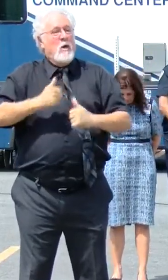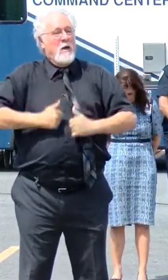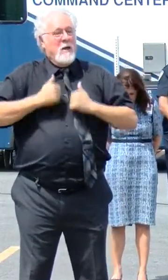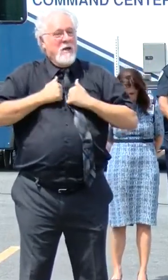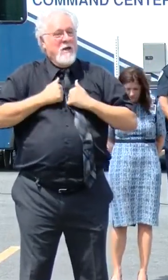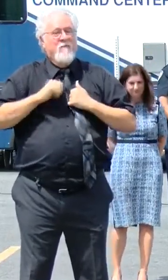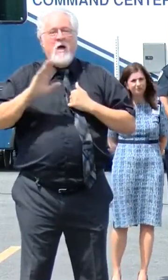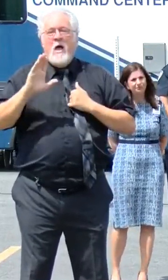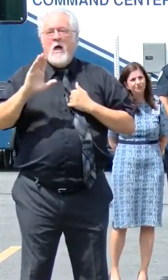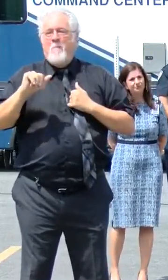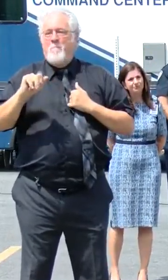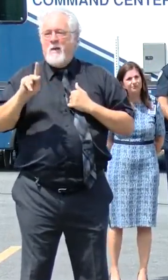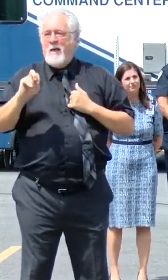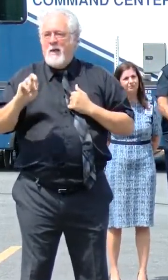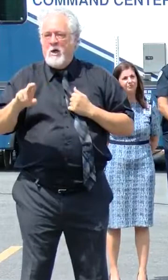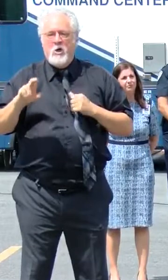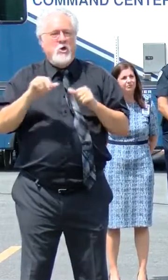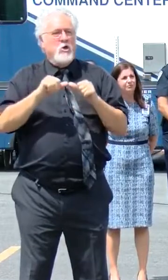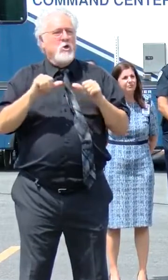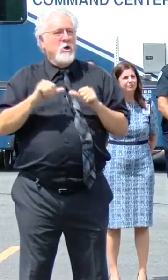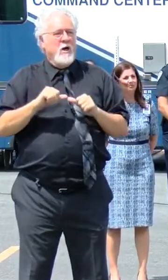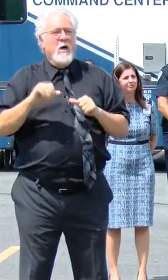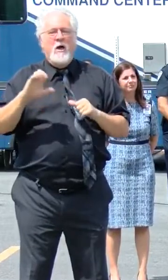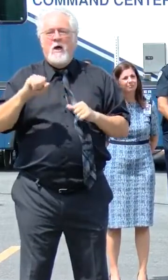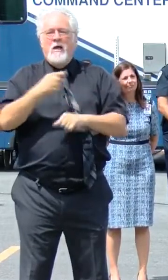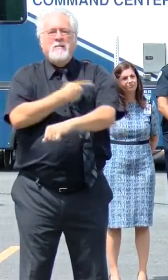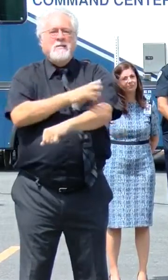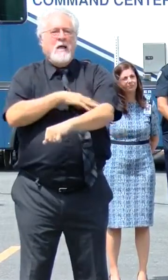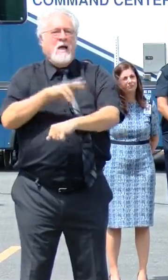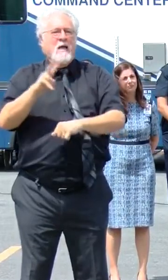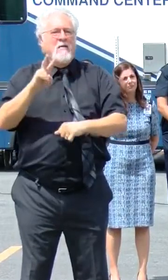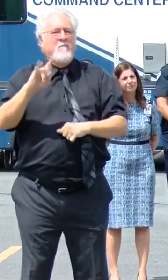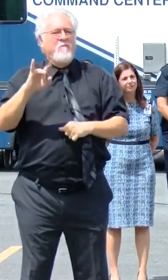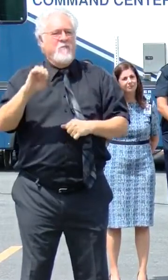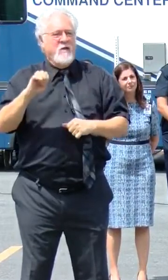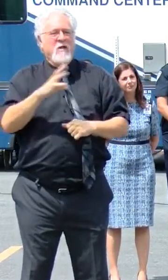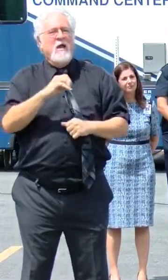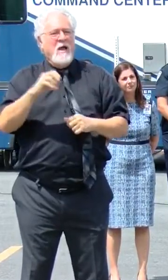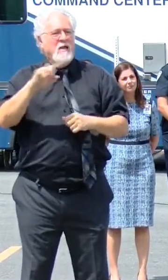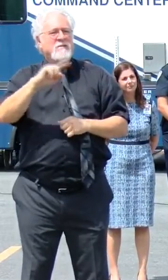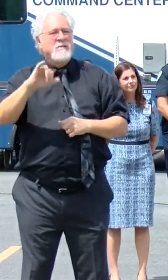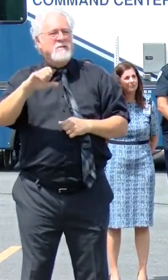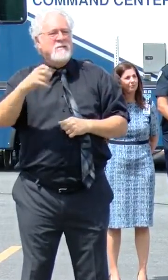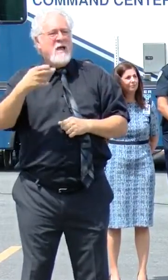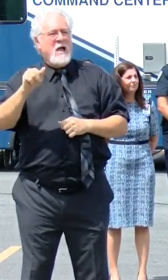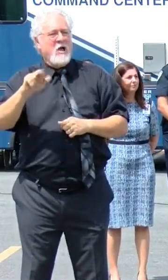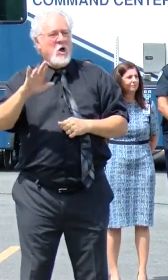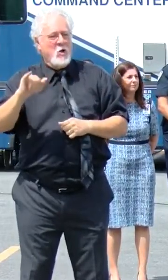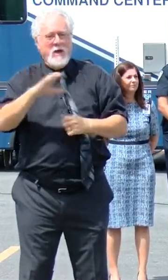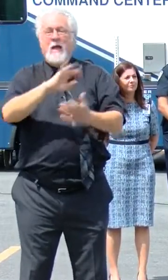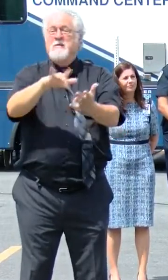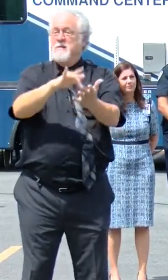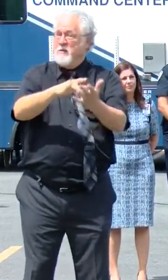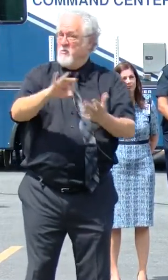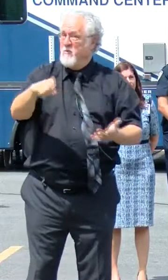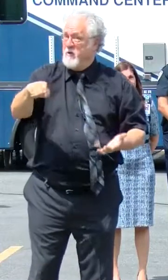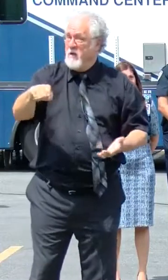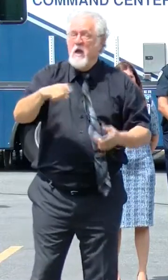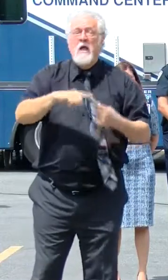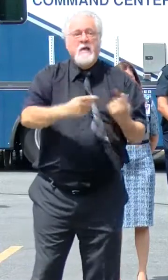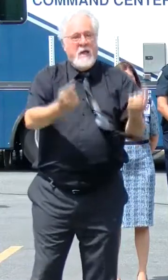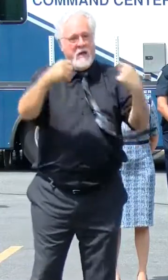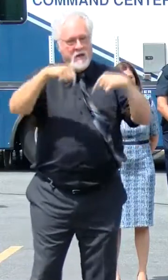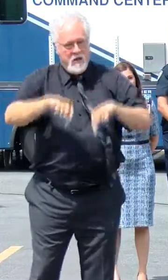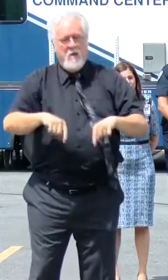in the Baker area, in Scotlandville, and even up towards Zachary and Central, if necessary, can